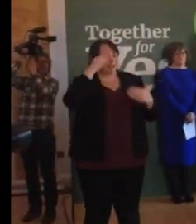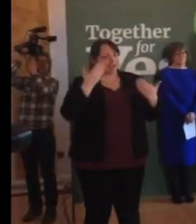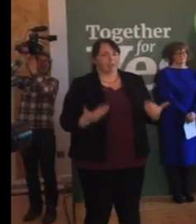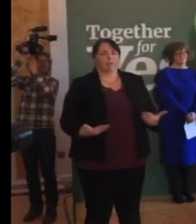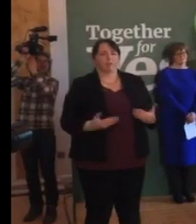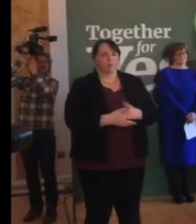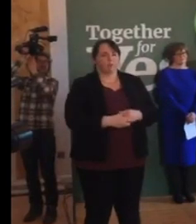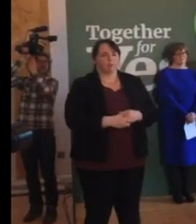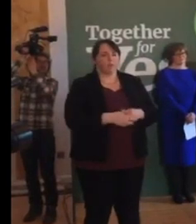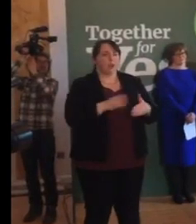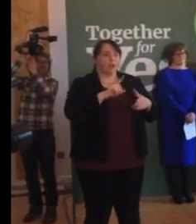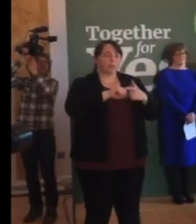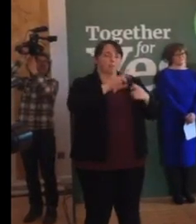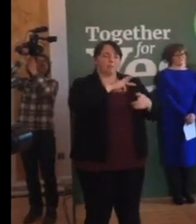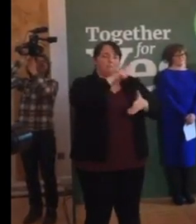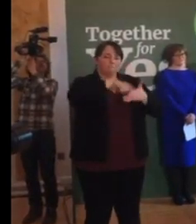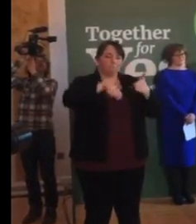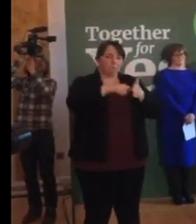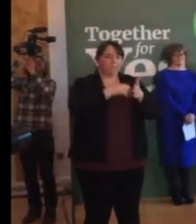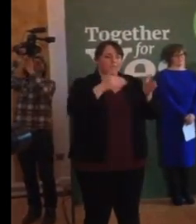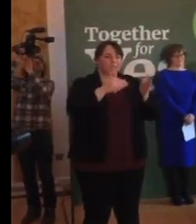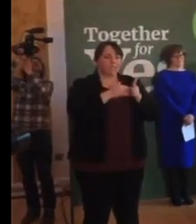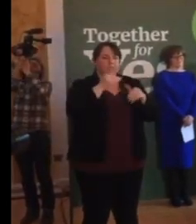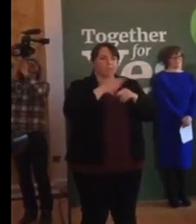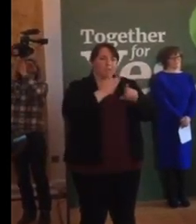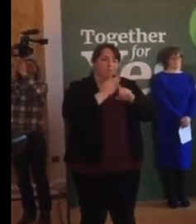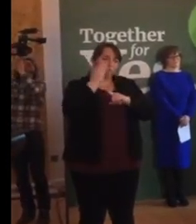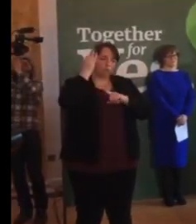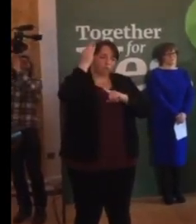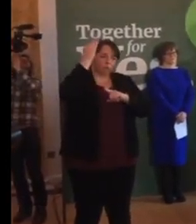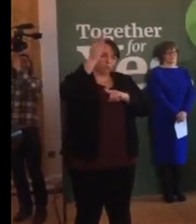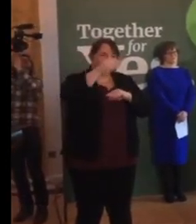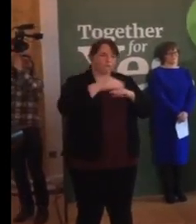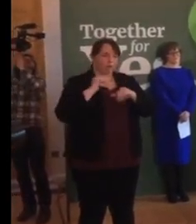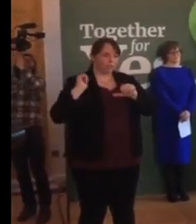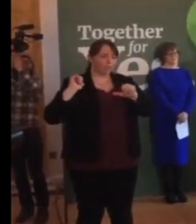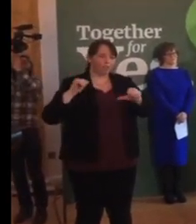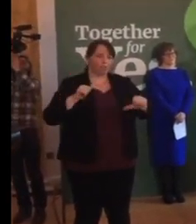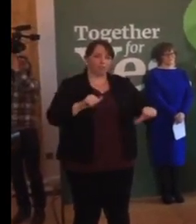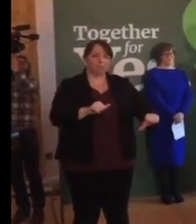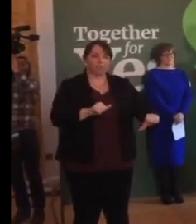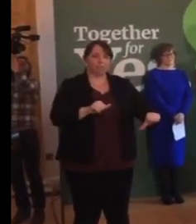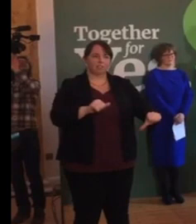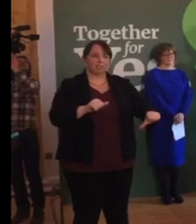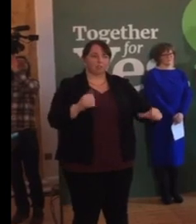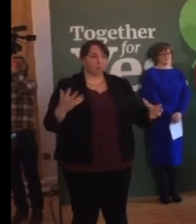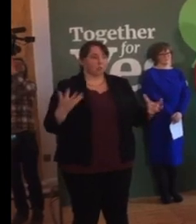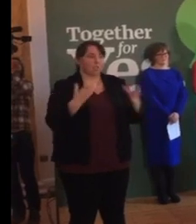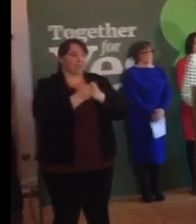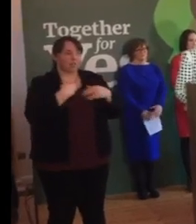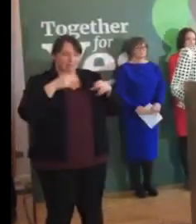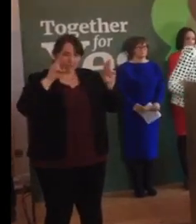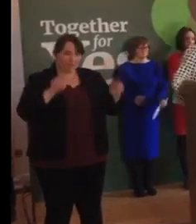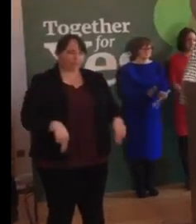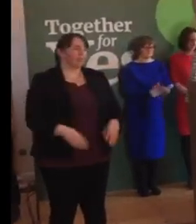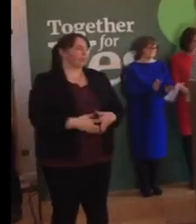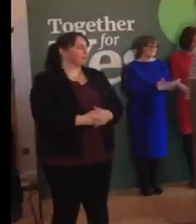And vote yes for the future for the generations to come. Together we can do it.